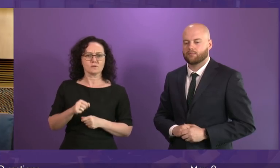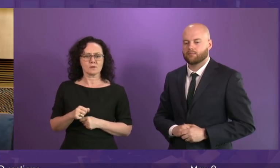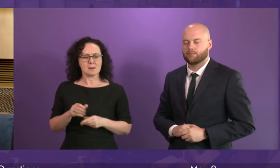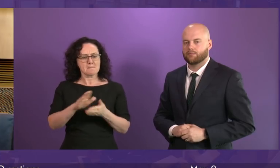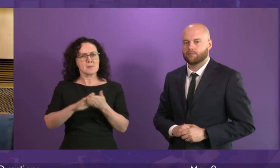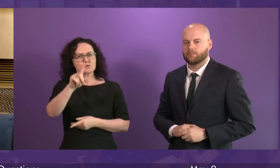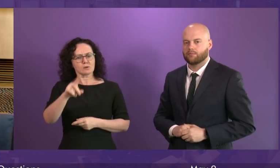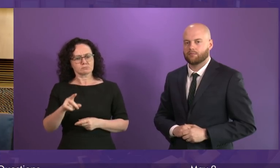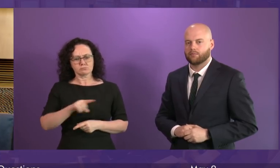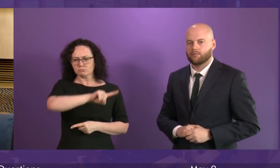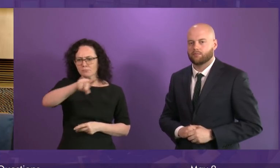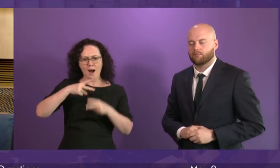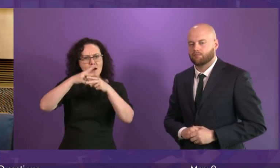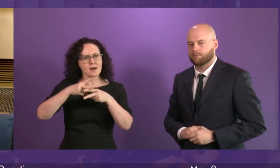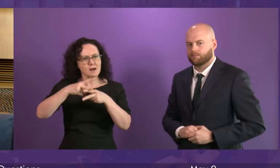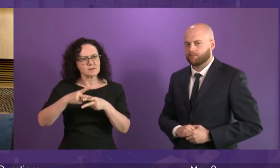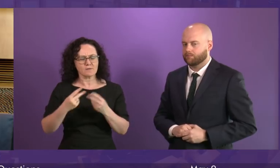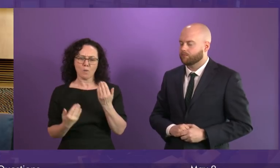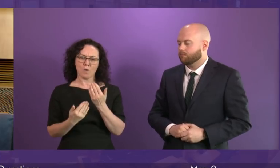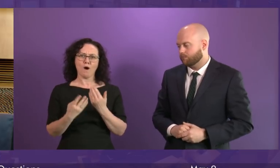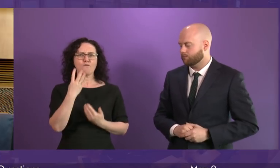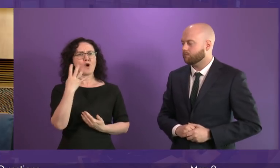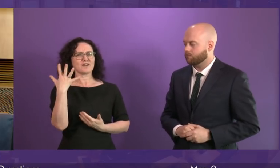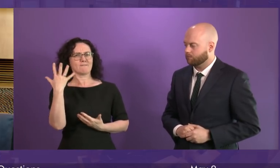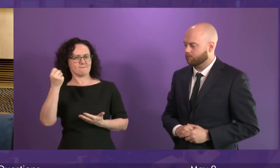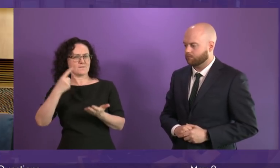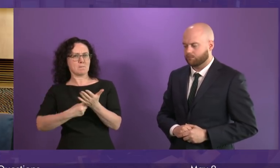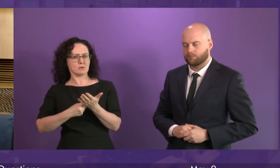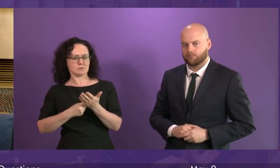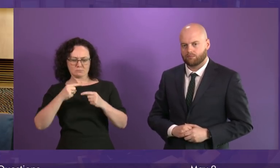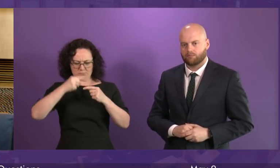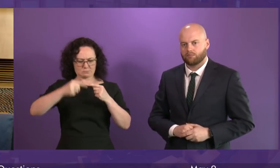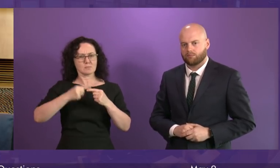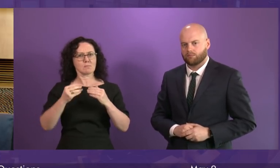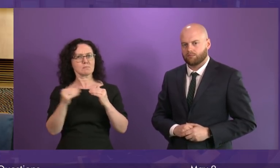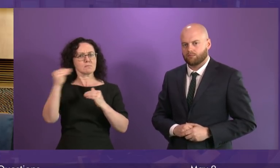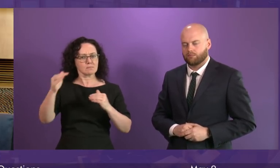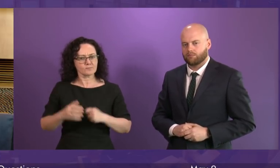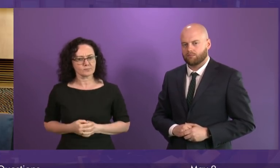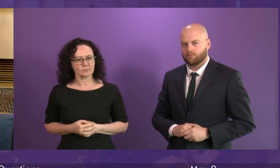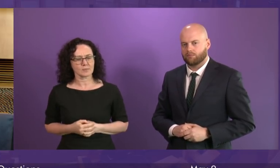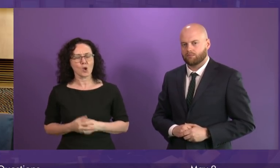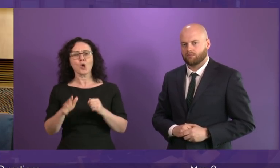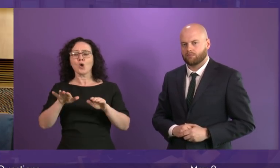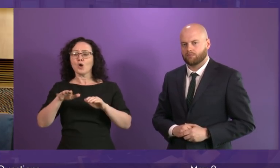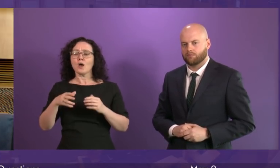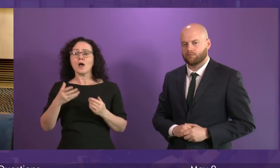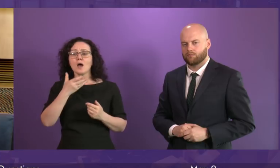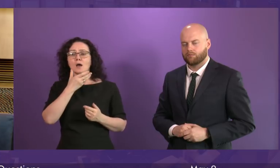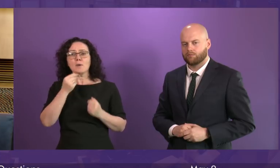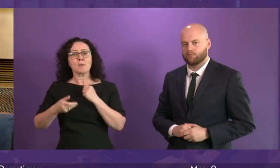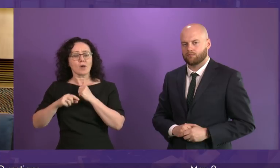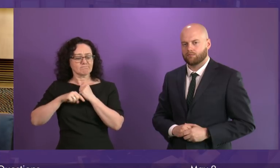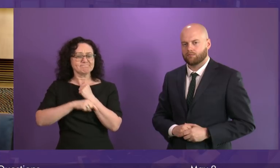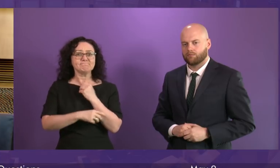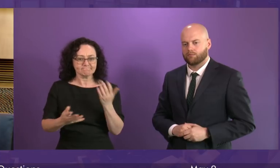getting an extra 450 pounds a year. It's because of our use of new powers that low-income families are getting more help when they